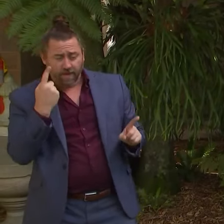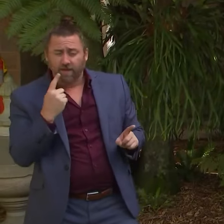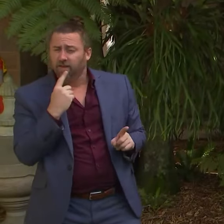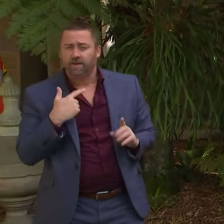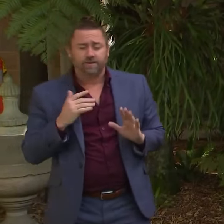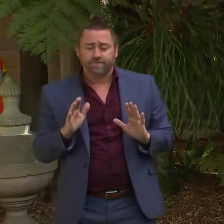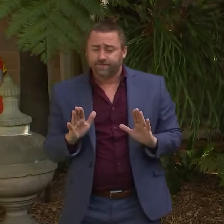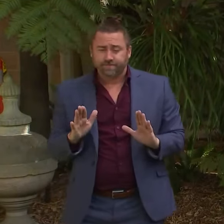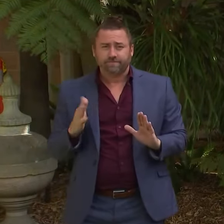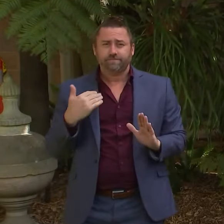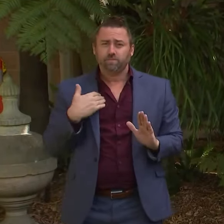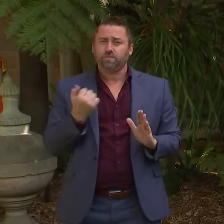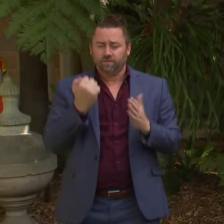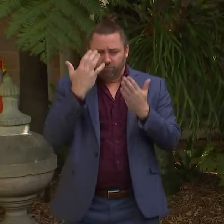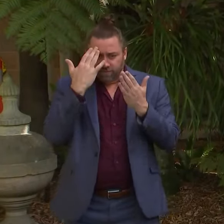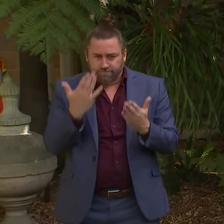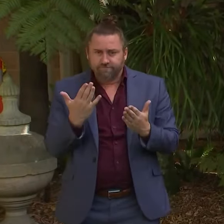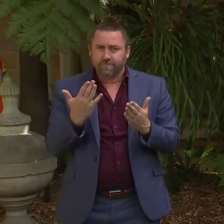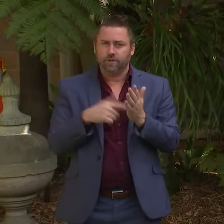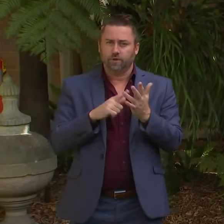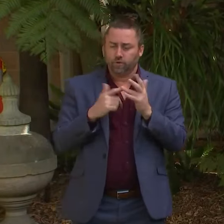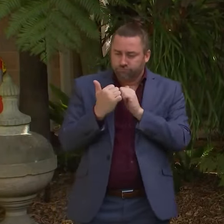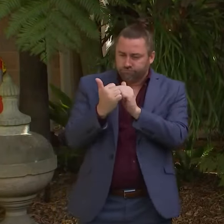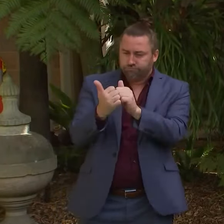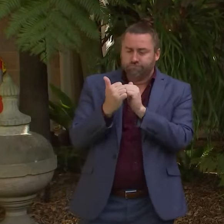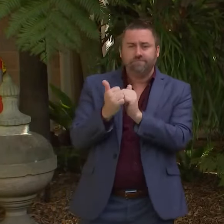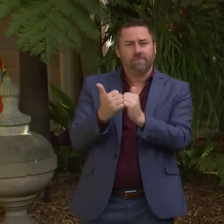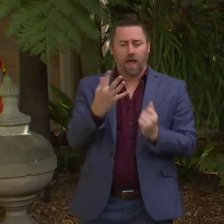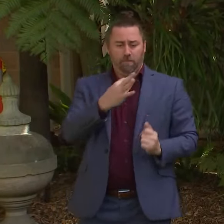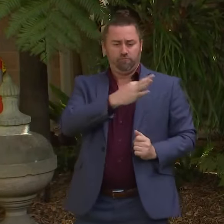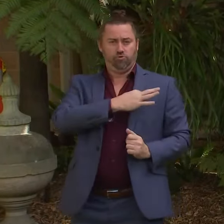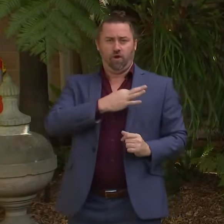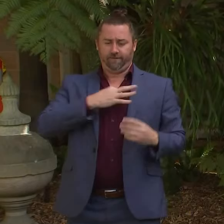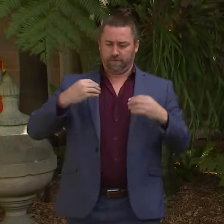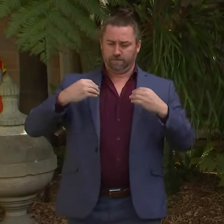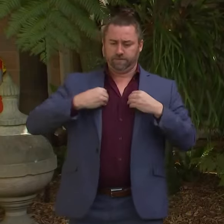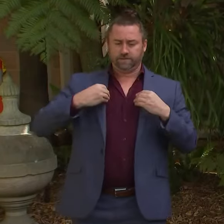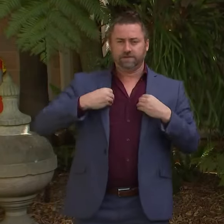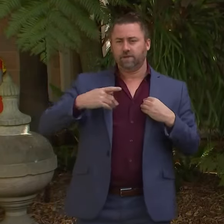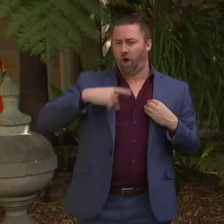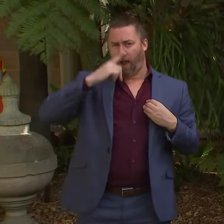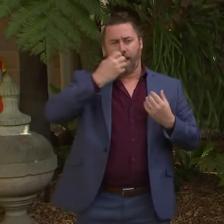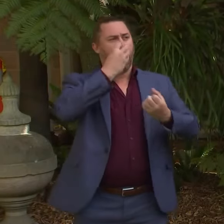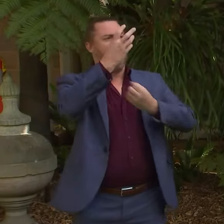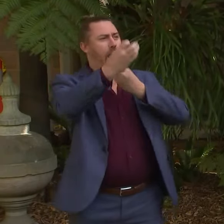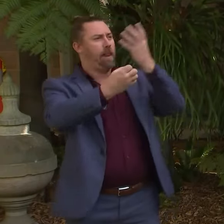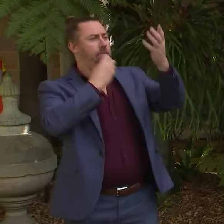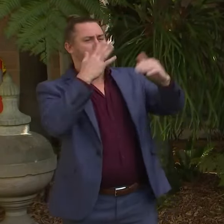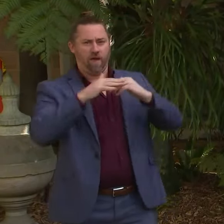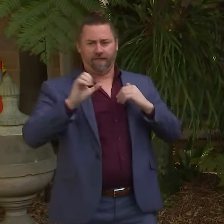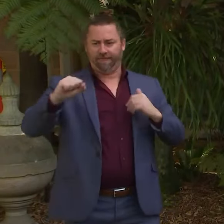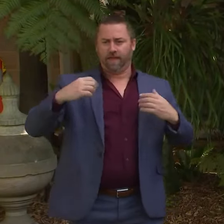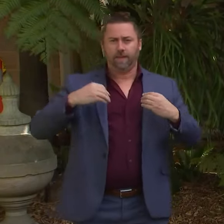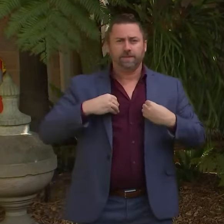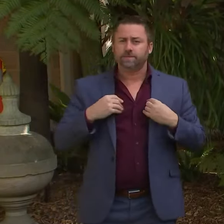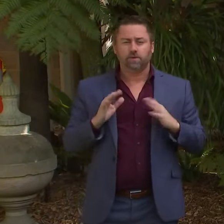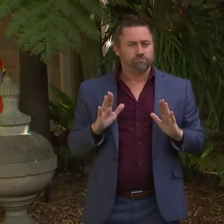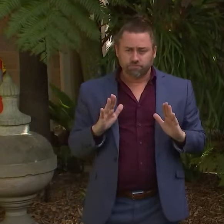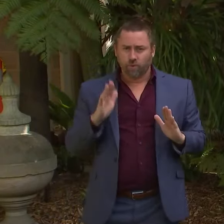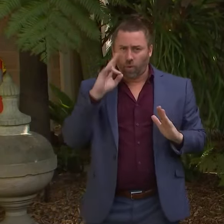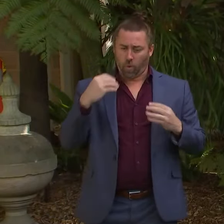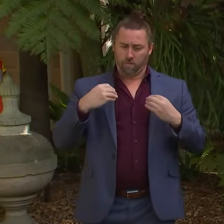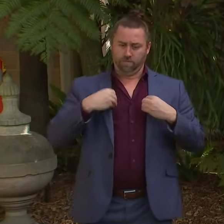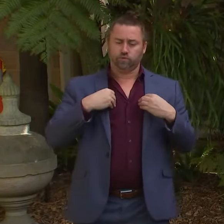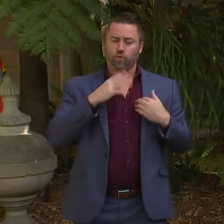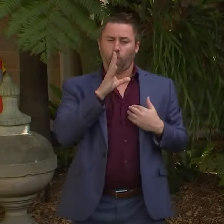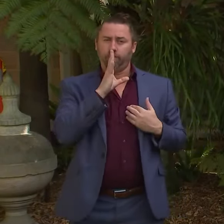uh, the collaboration and partnership with the private sector and we respect commercial incompetence. On this occasion, uh,